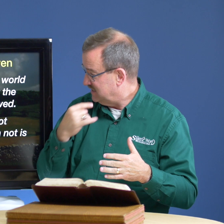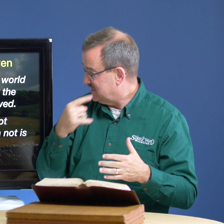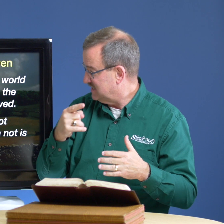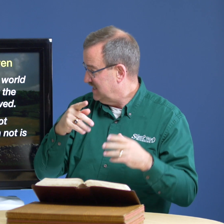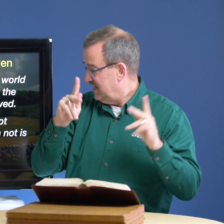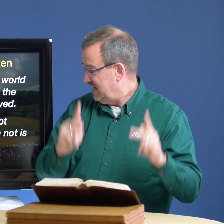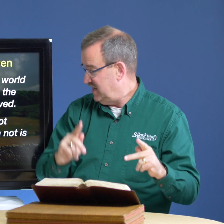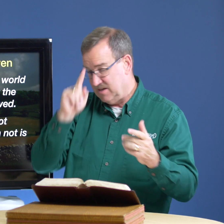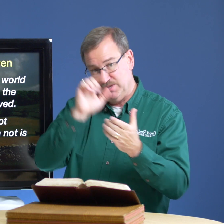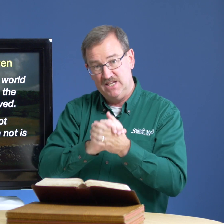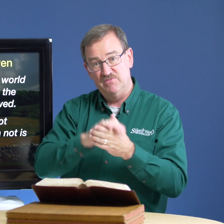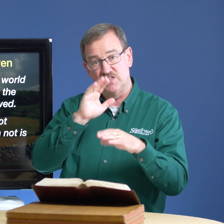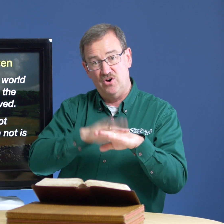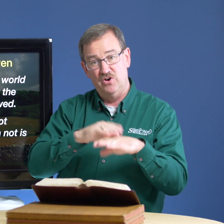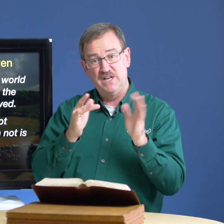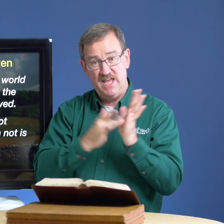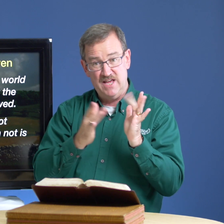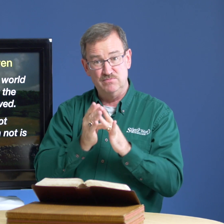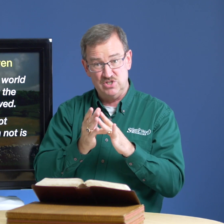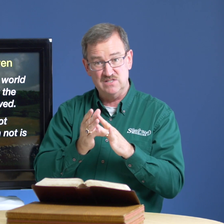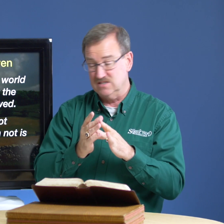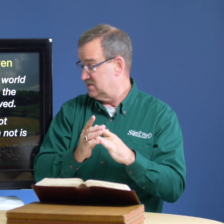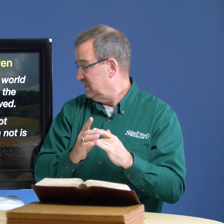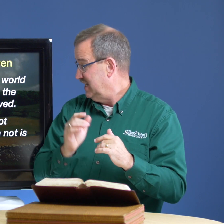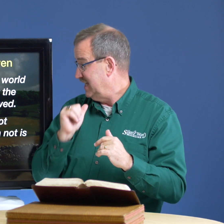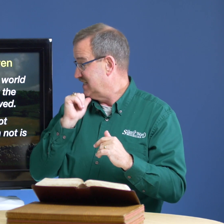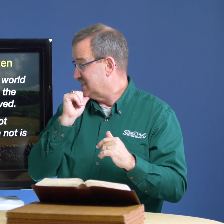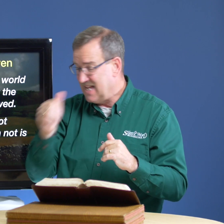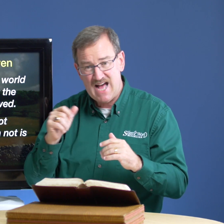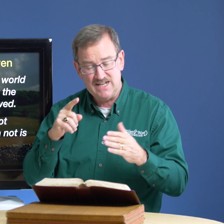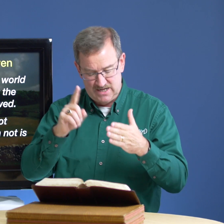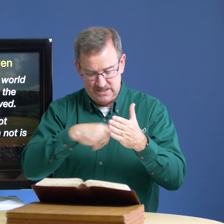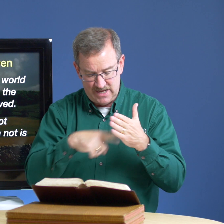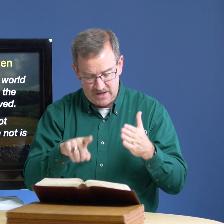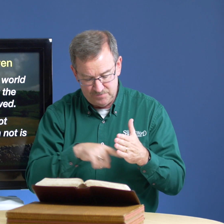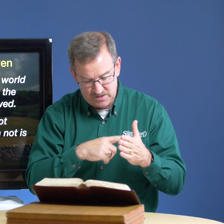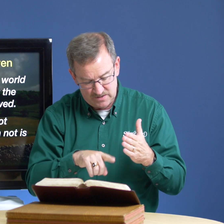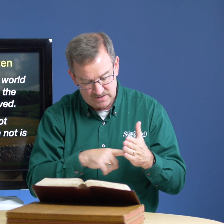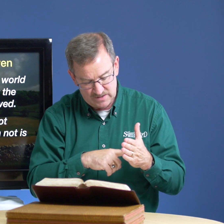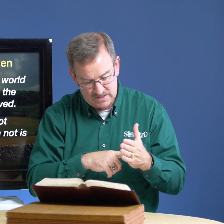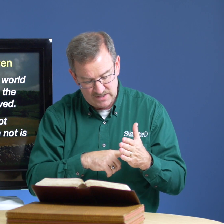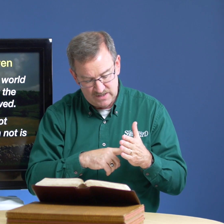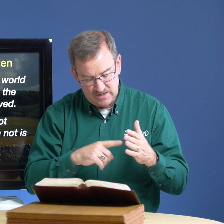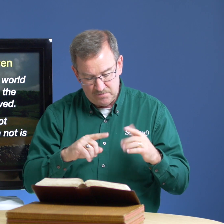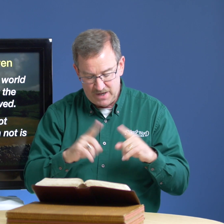says he that believeth on him jesus is not condemned but